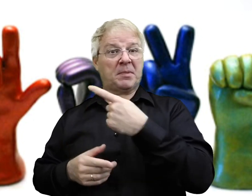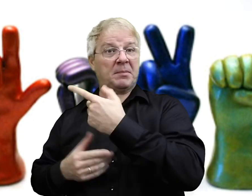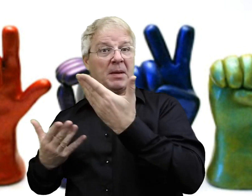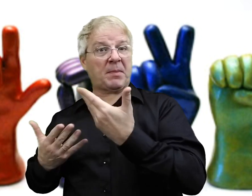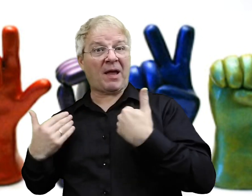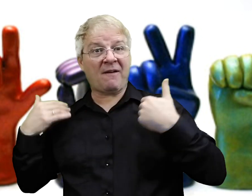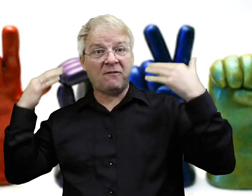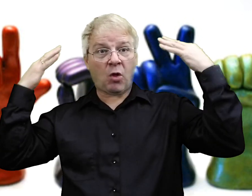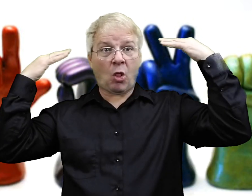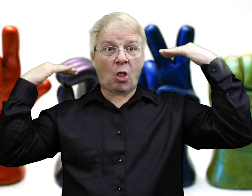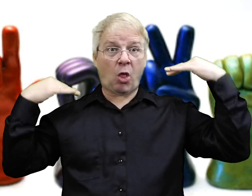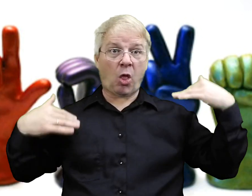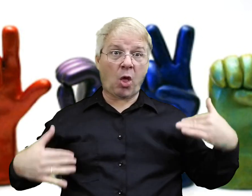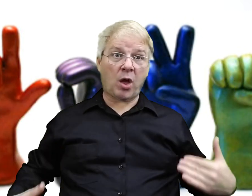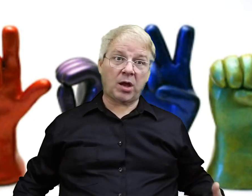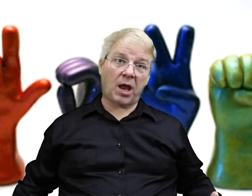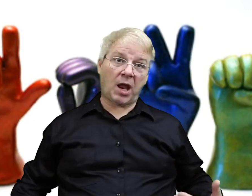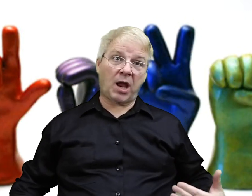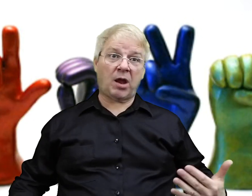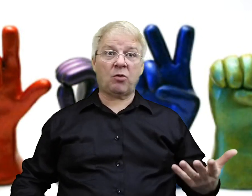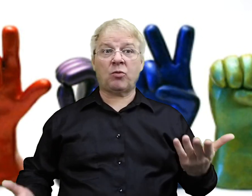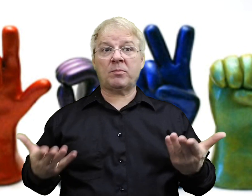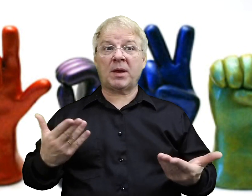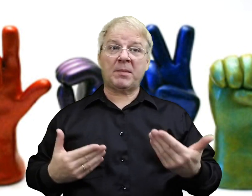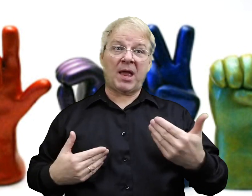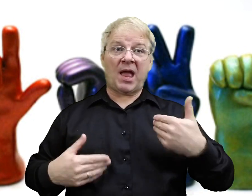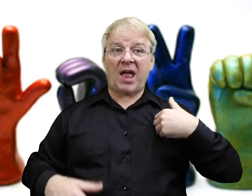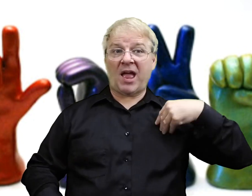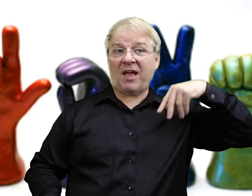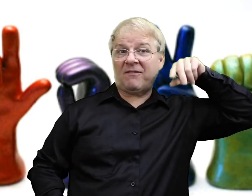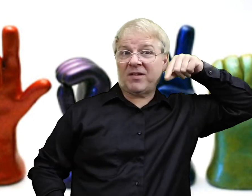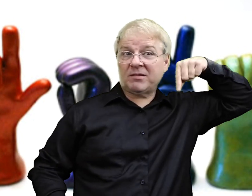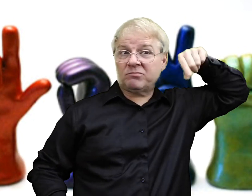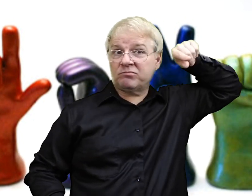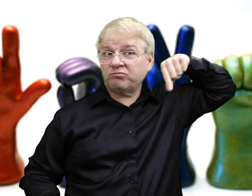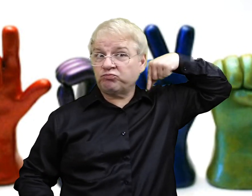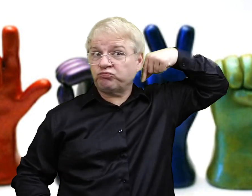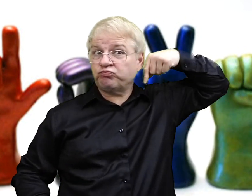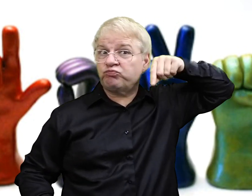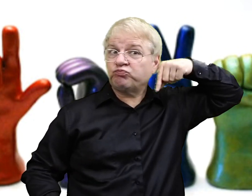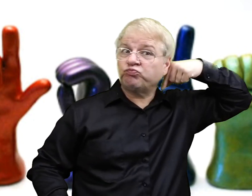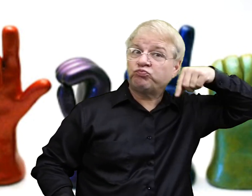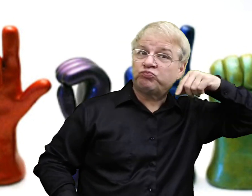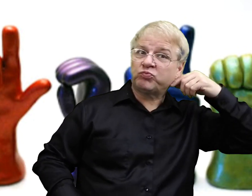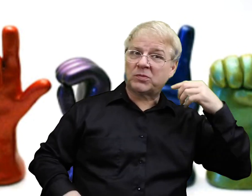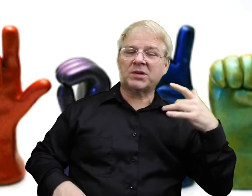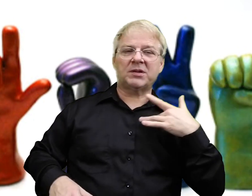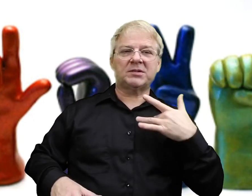For example, maybe you have really long hair. Or maybe you have really dangling earrings,